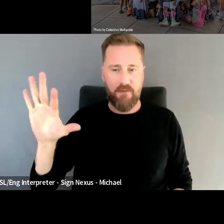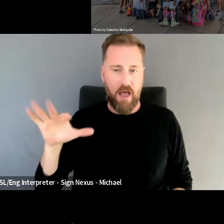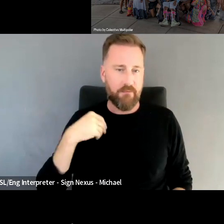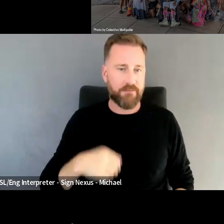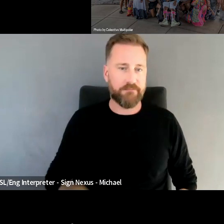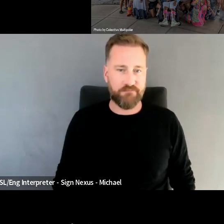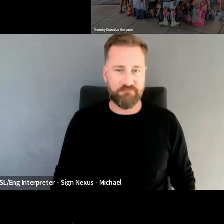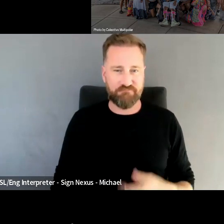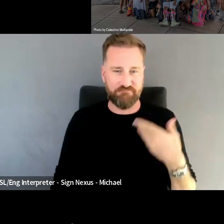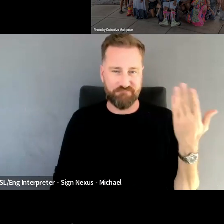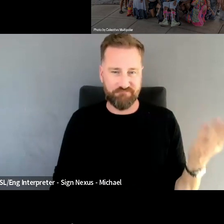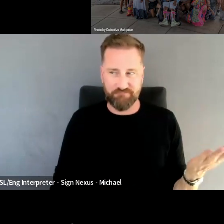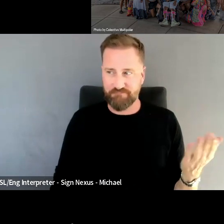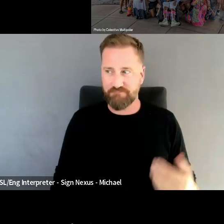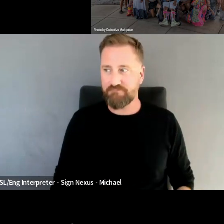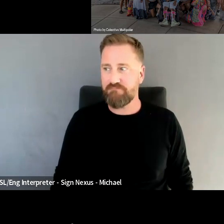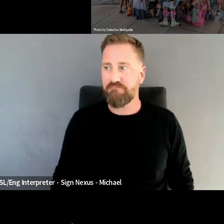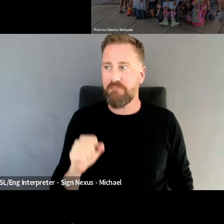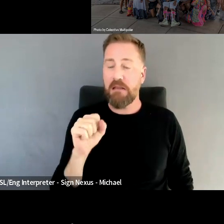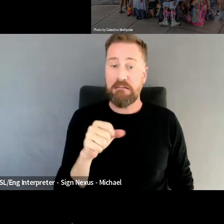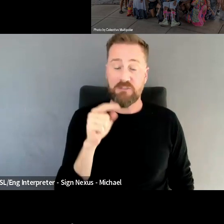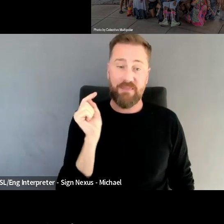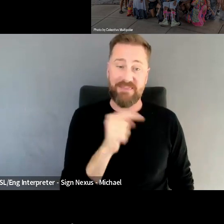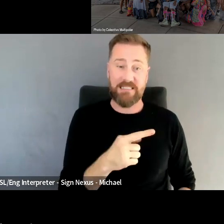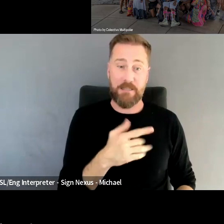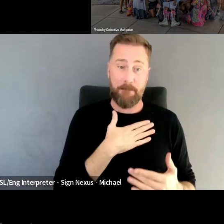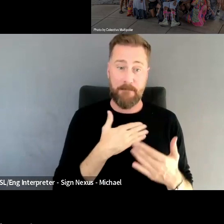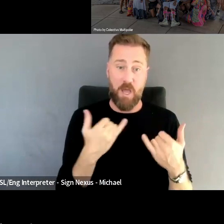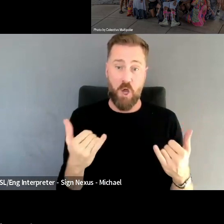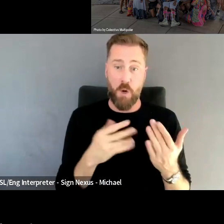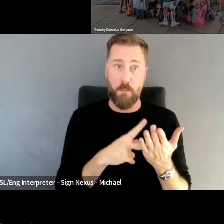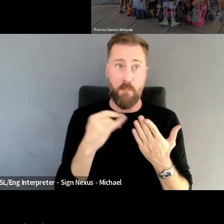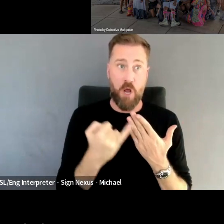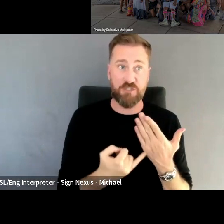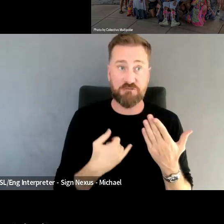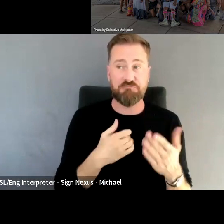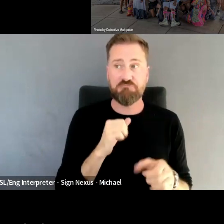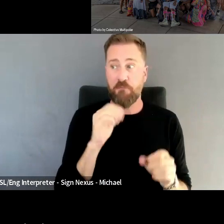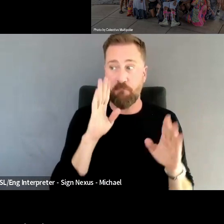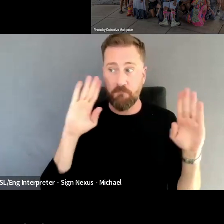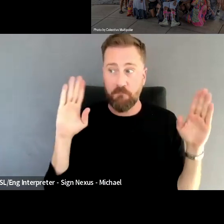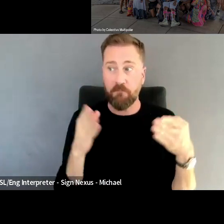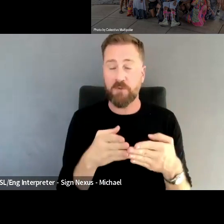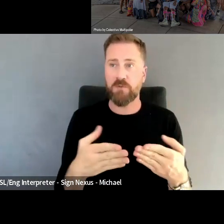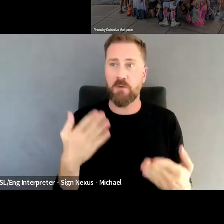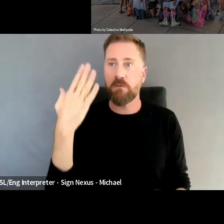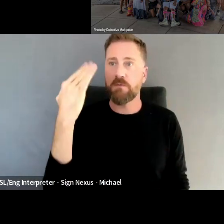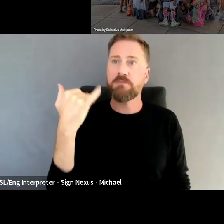Yeah, so this is my current project that I've been focusing on, because I just don't,